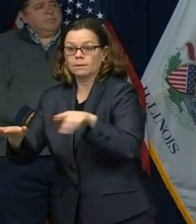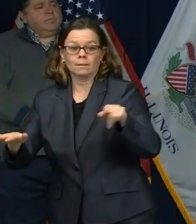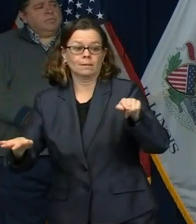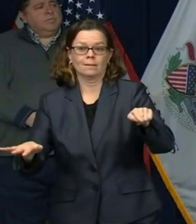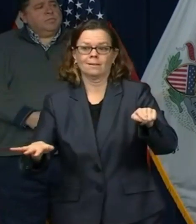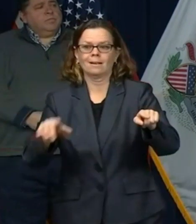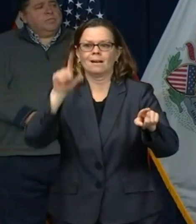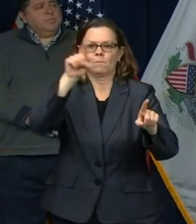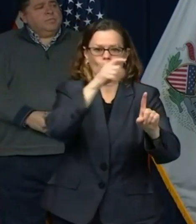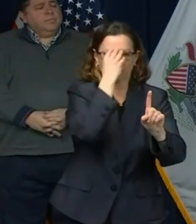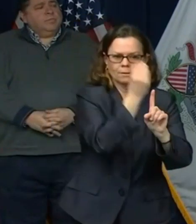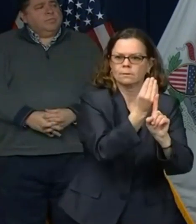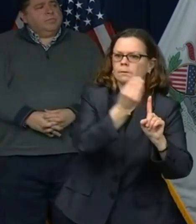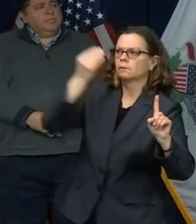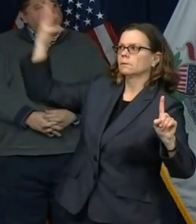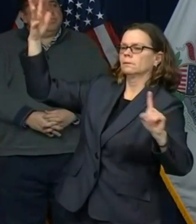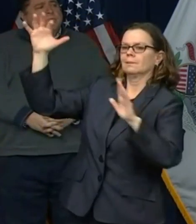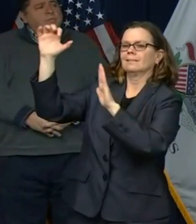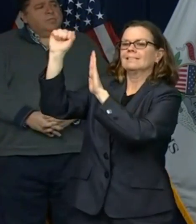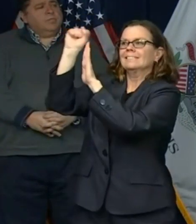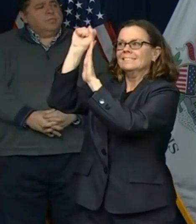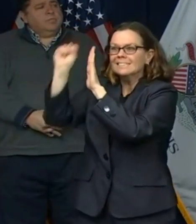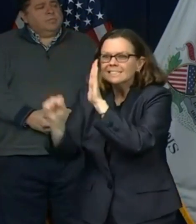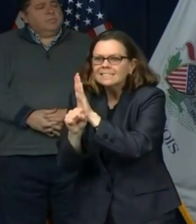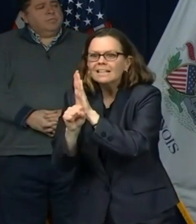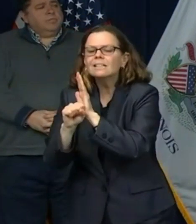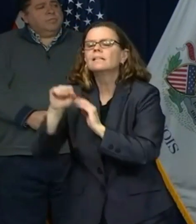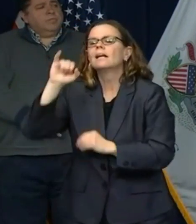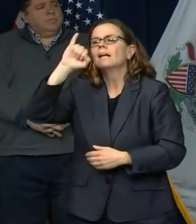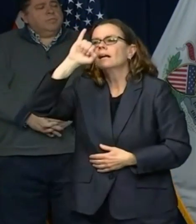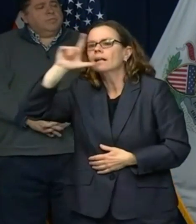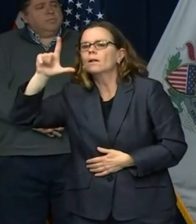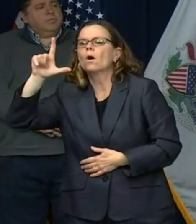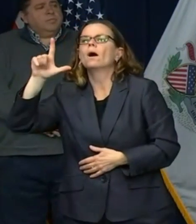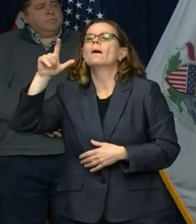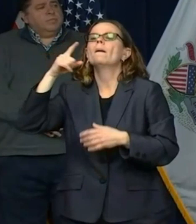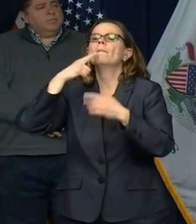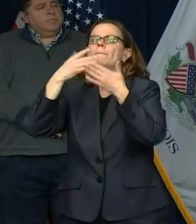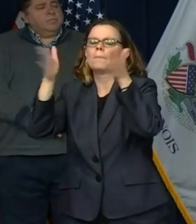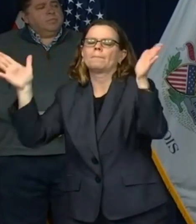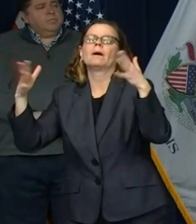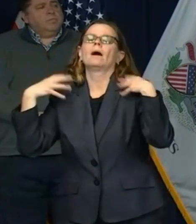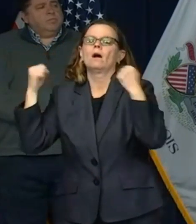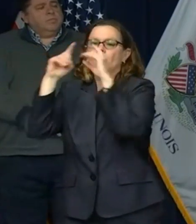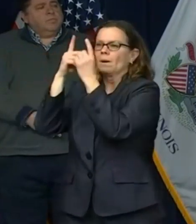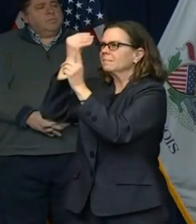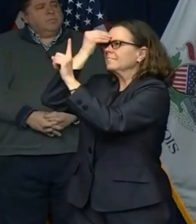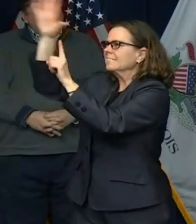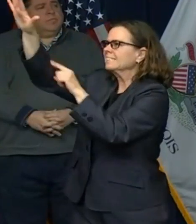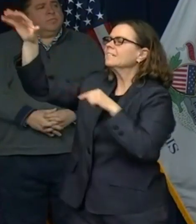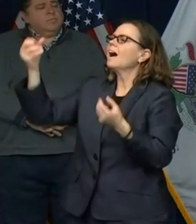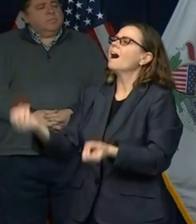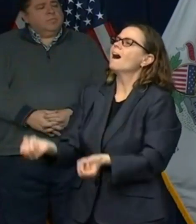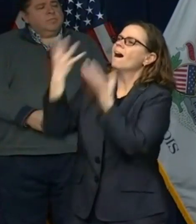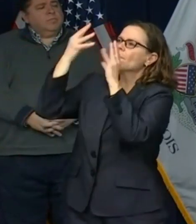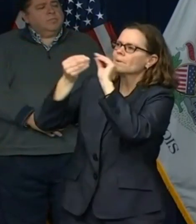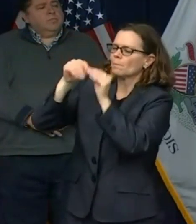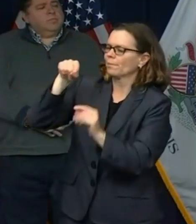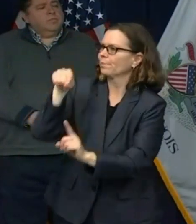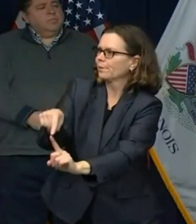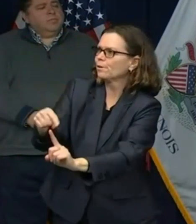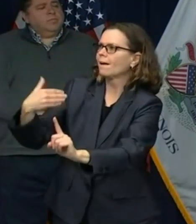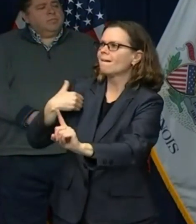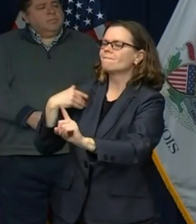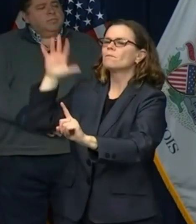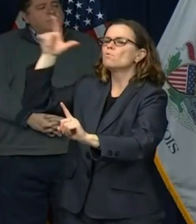to put information, you know, in through the, you know, the databases so that we at the state have that information. But again, you